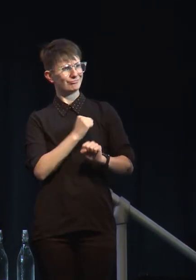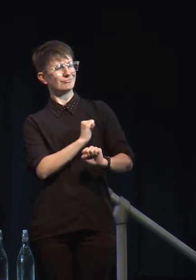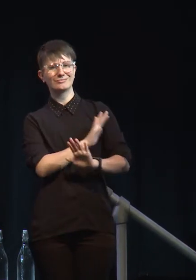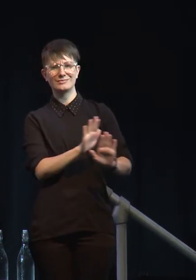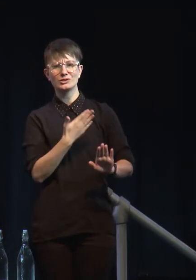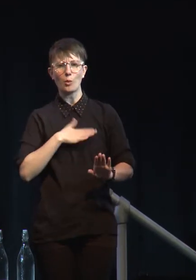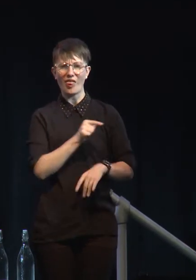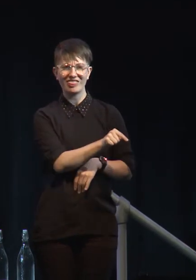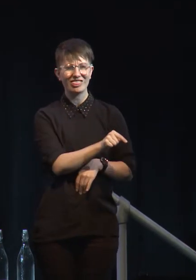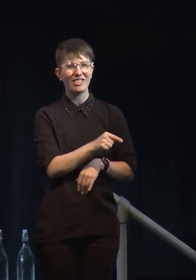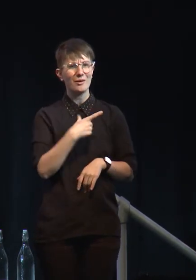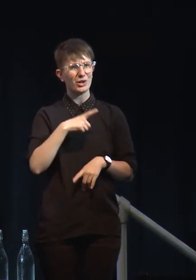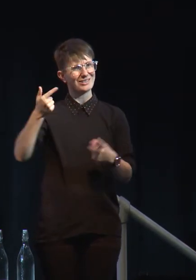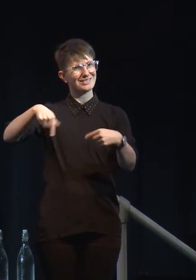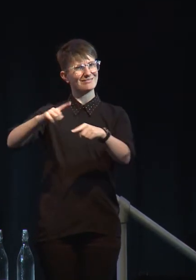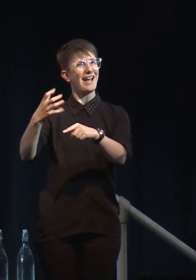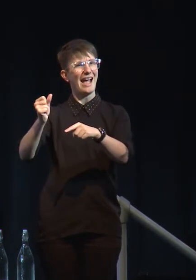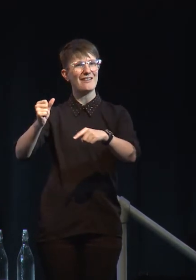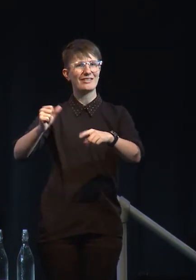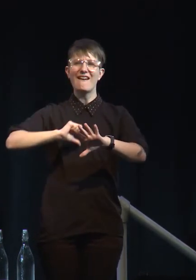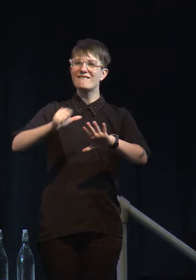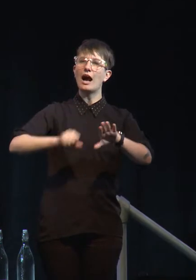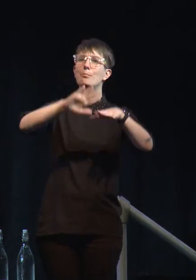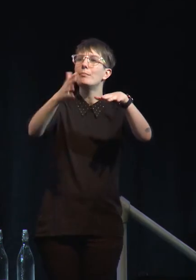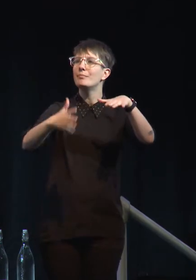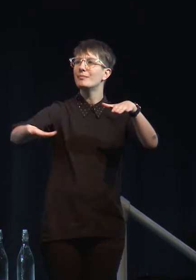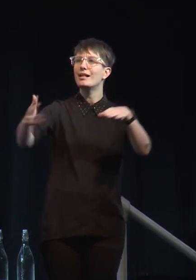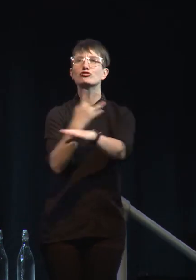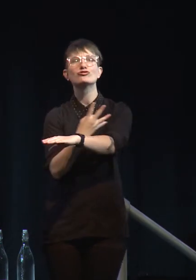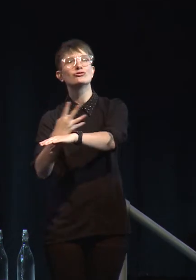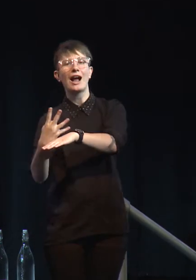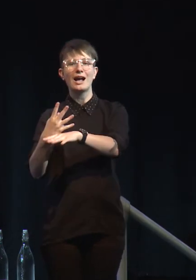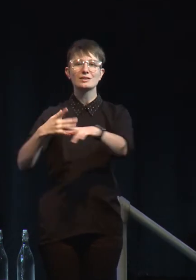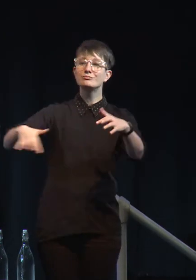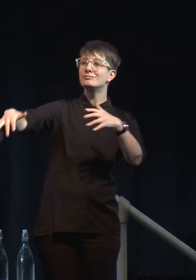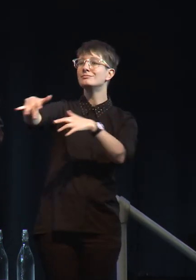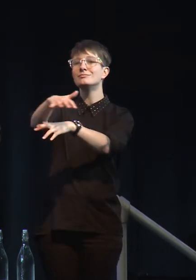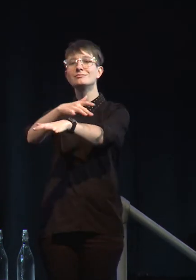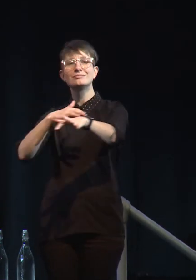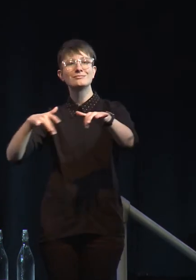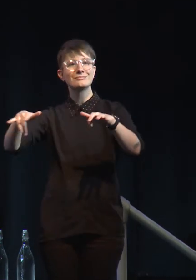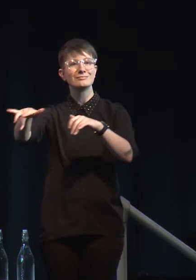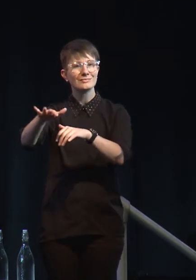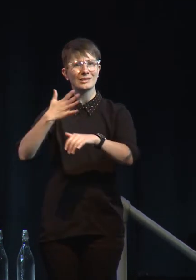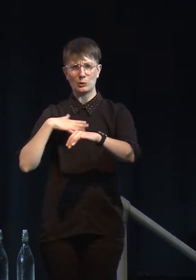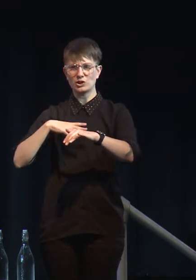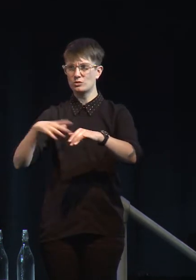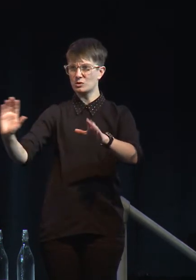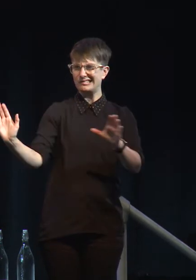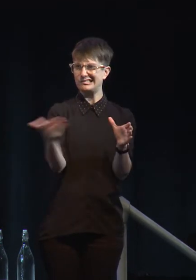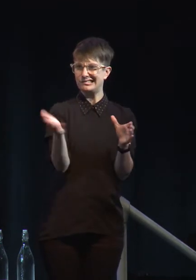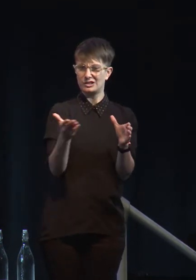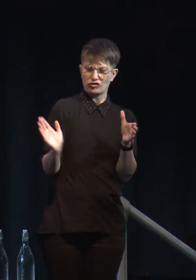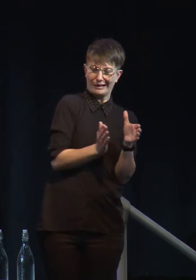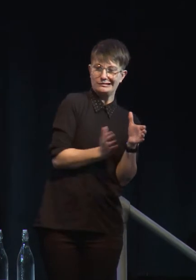to shatter that bucolic image of the cows grazing naturally and so we can lock them up in these these filthy pens next to vast waste